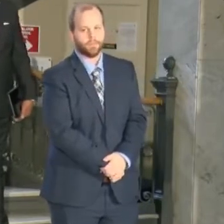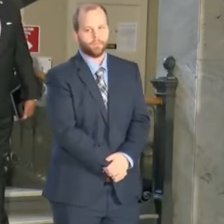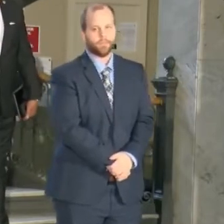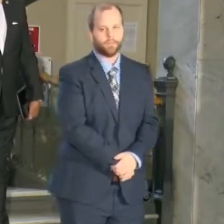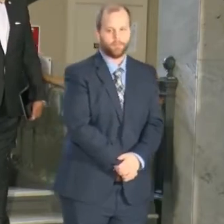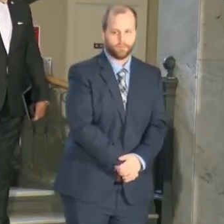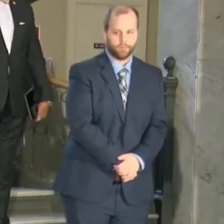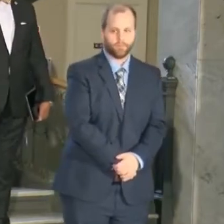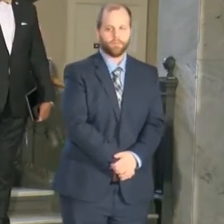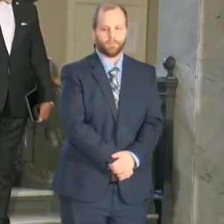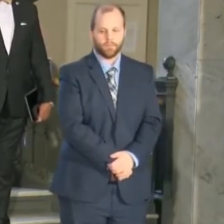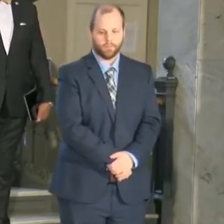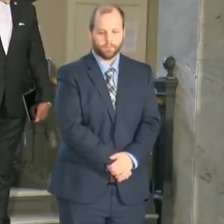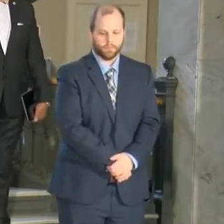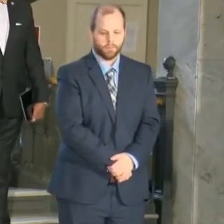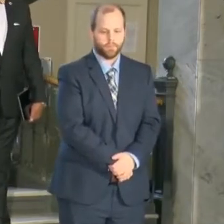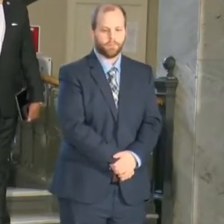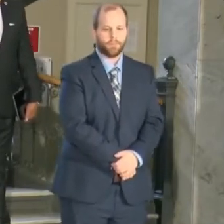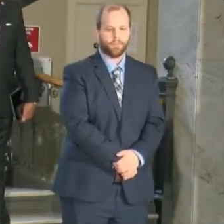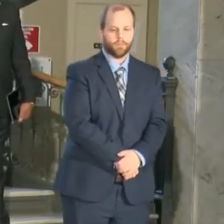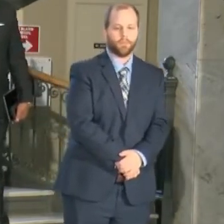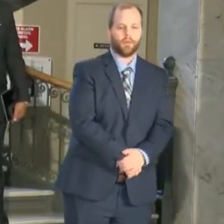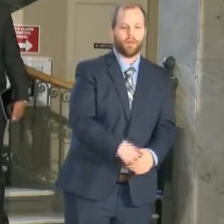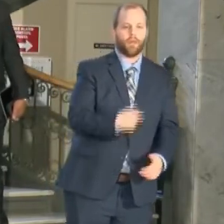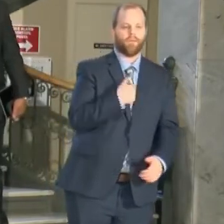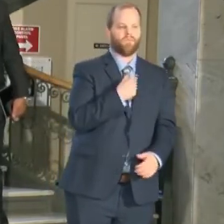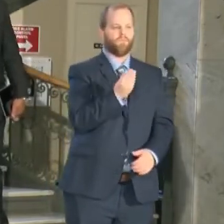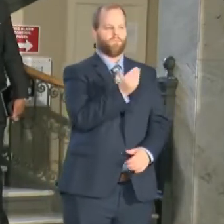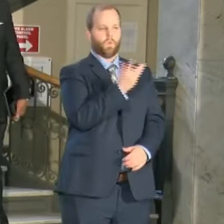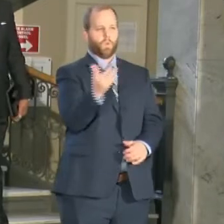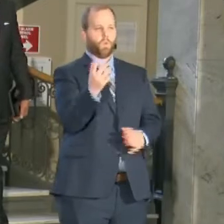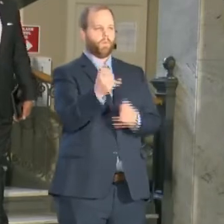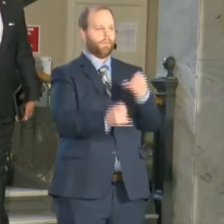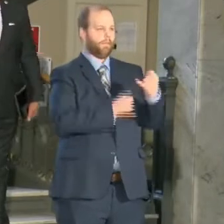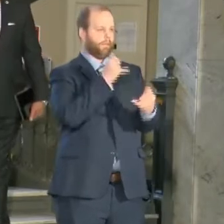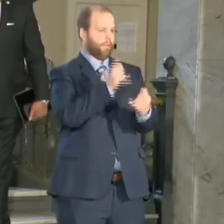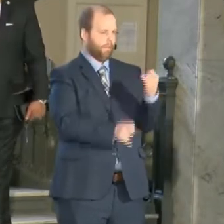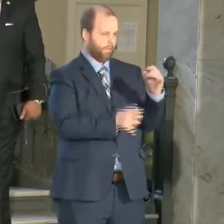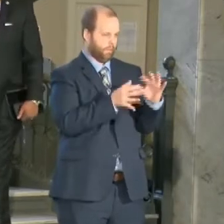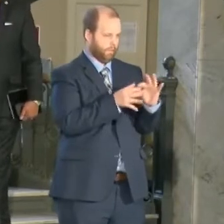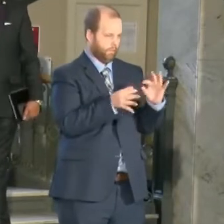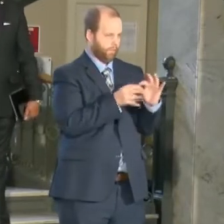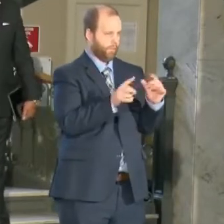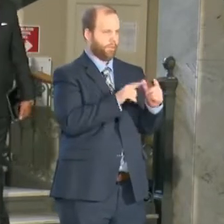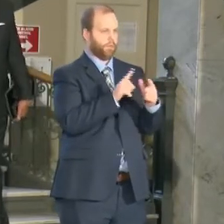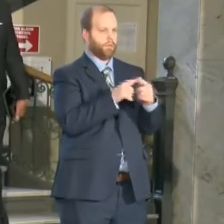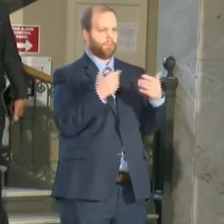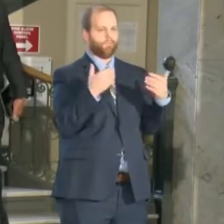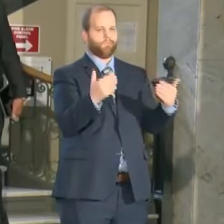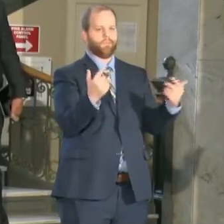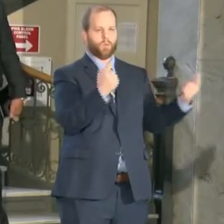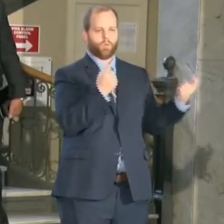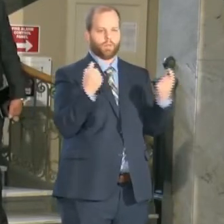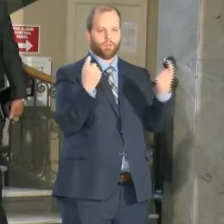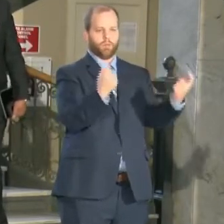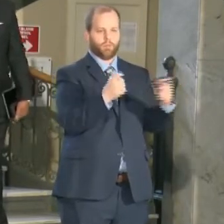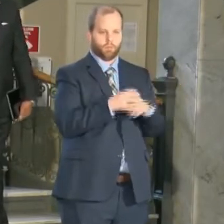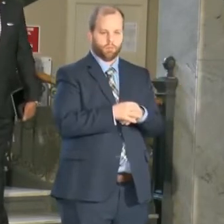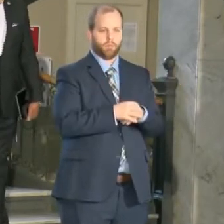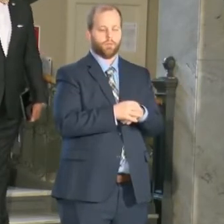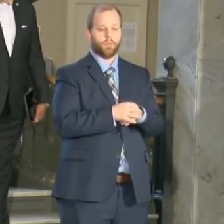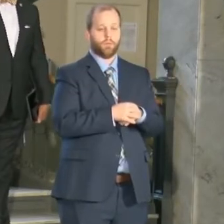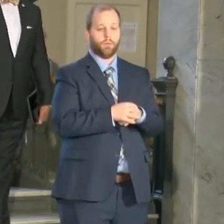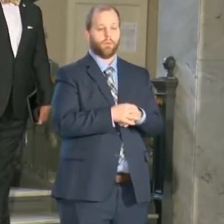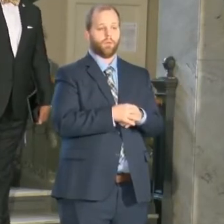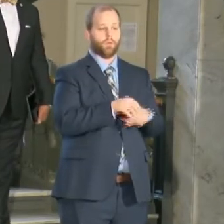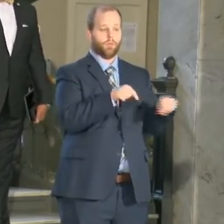Before I give some final comments and then we'll take questions again uh this is the effort that we committed that we'll be giving weekly